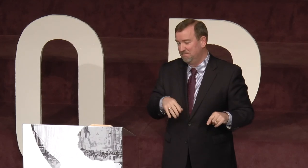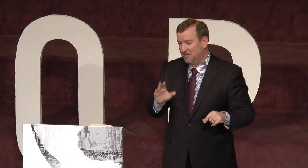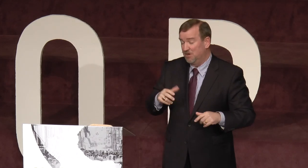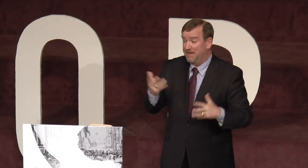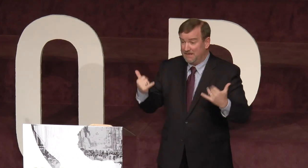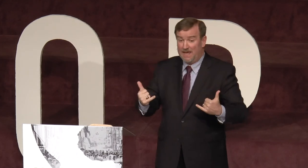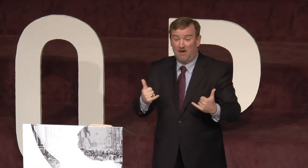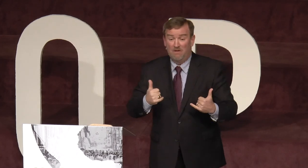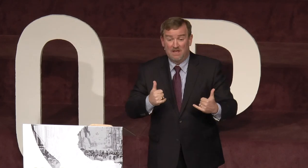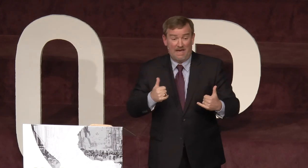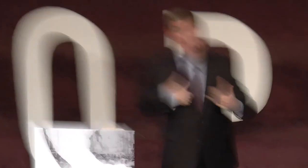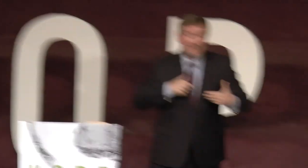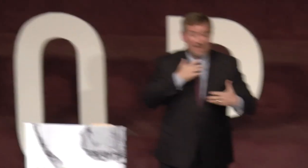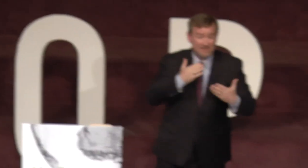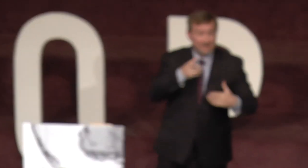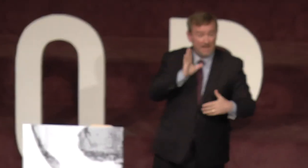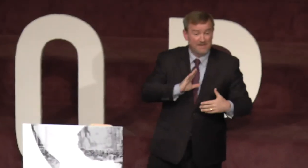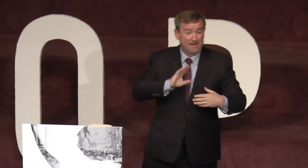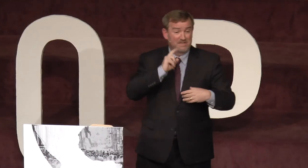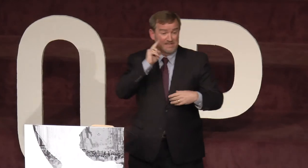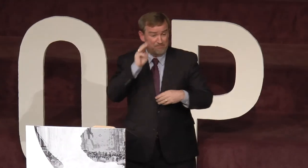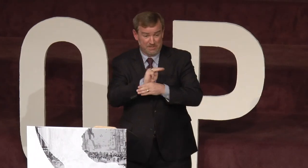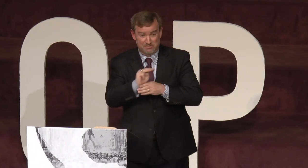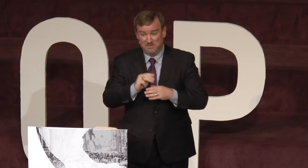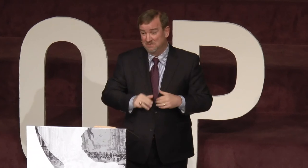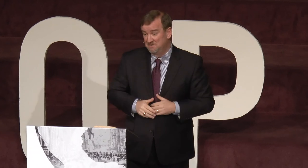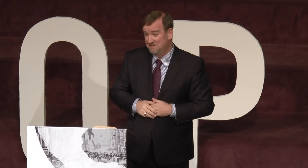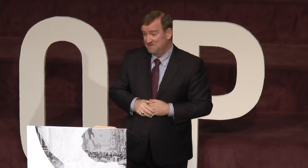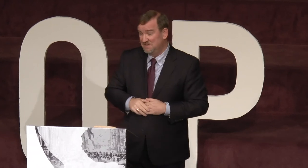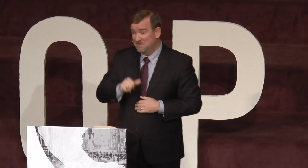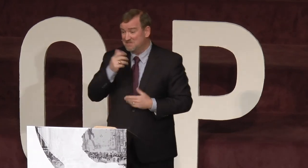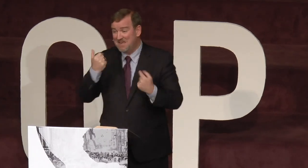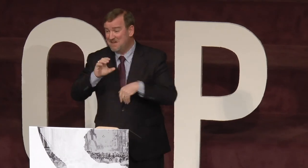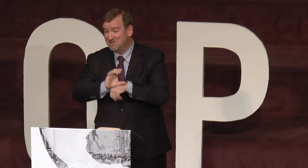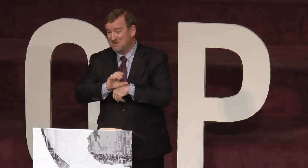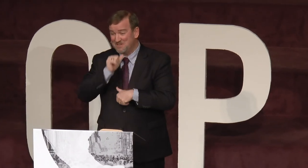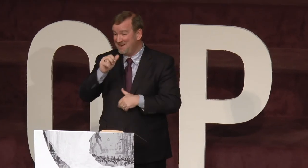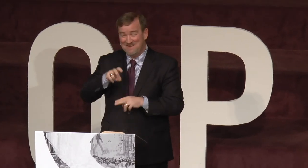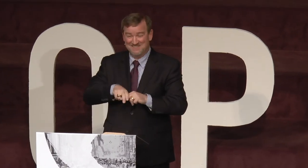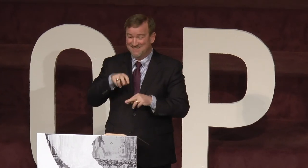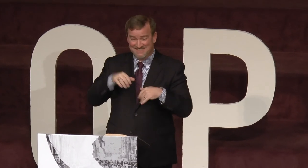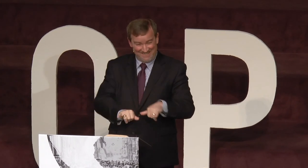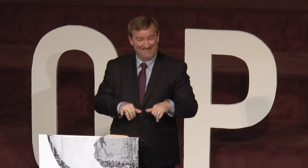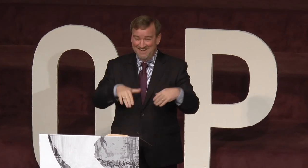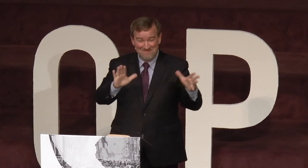You know, but now, I thank God that I'm in the deaf ministry. Because I can come to church, I don't have to sit still anymore.